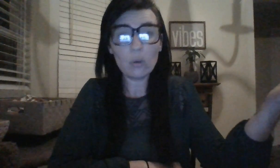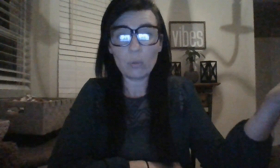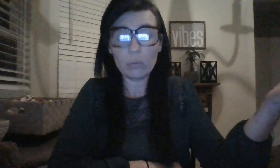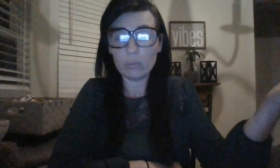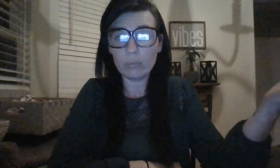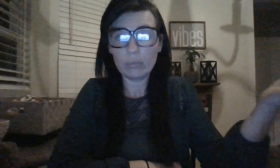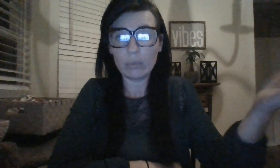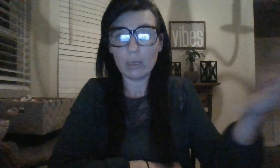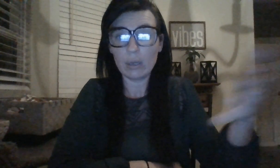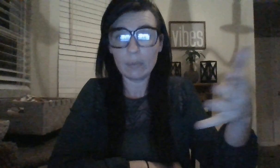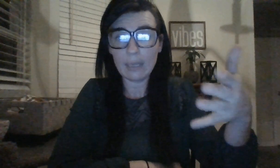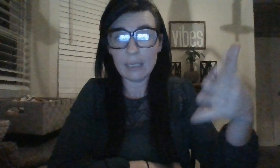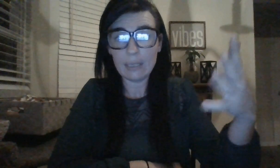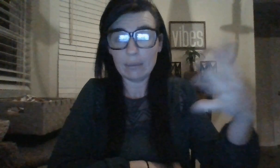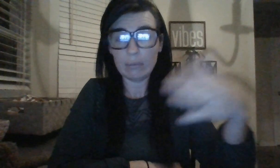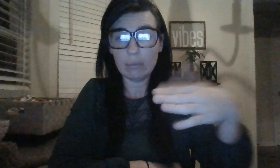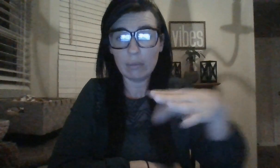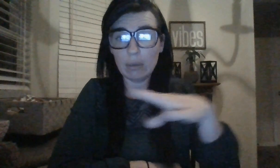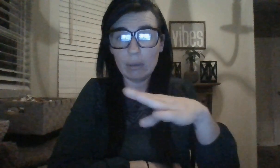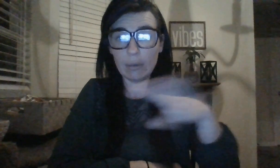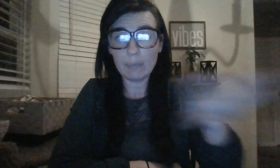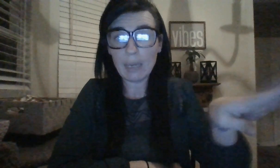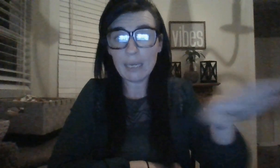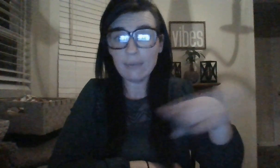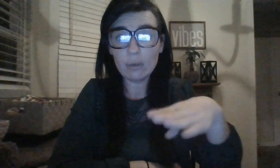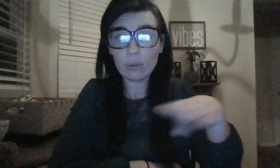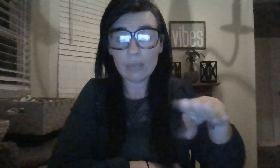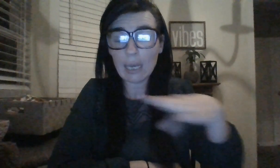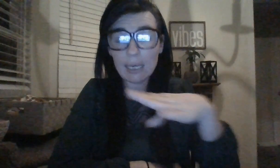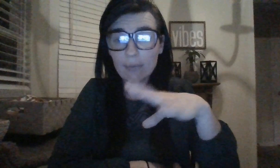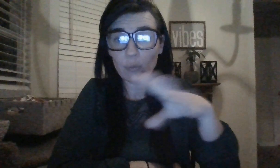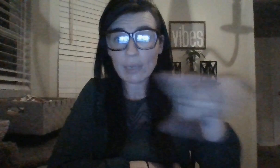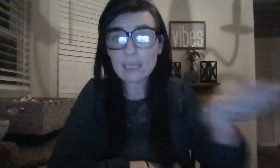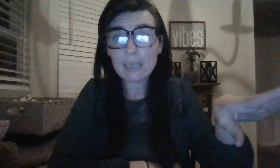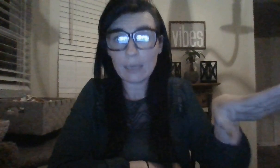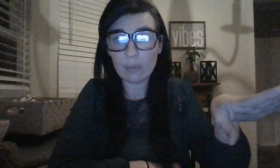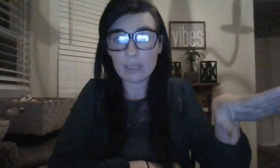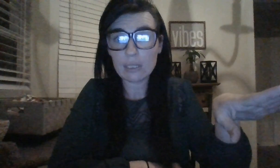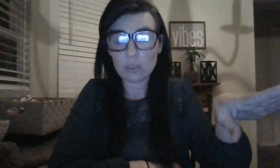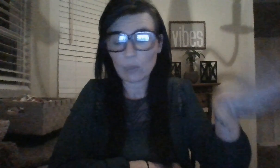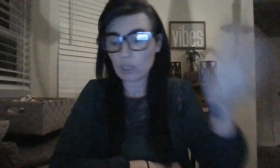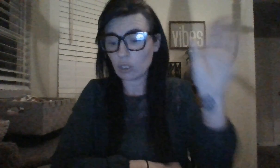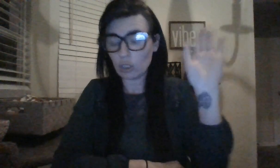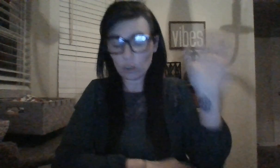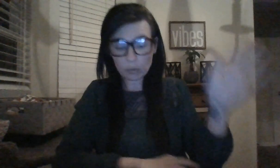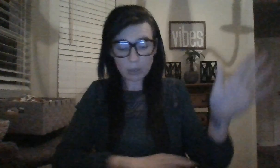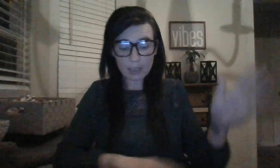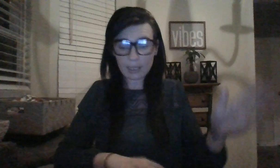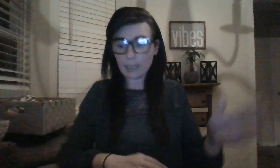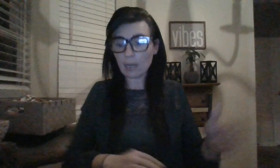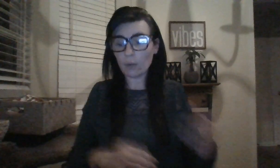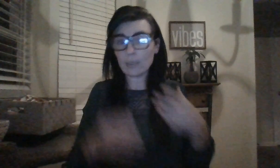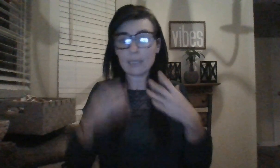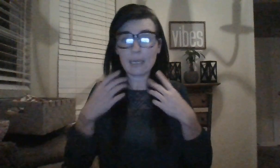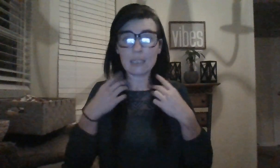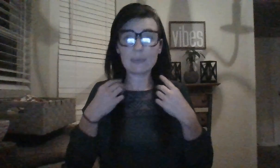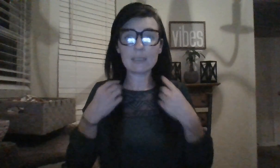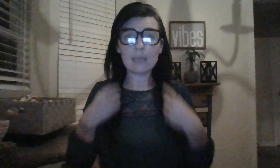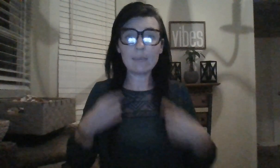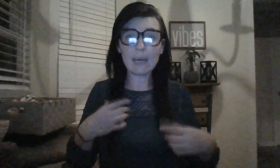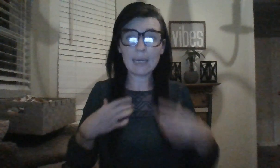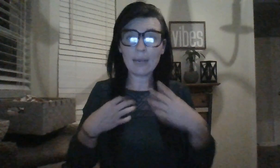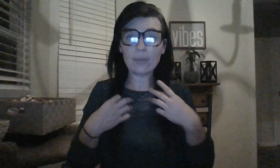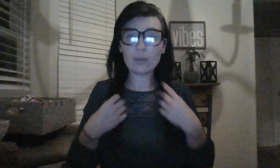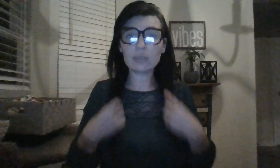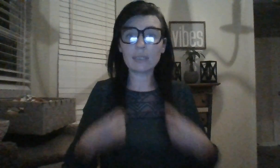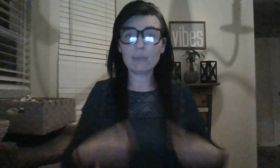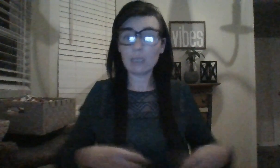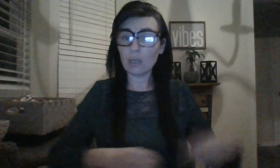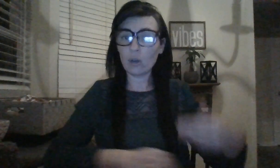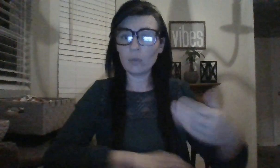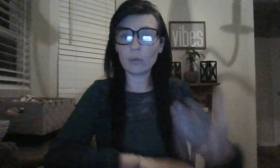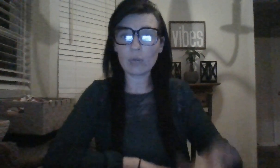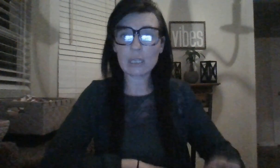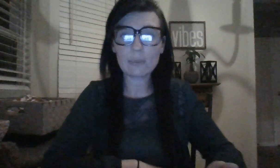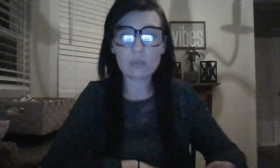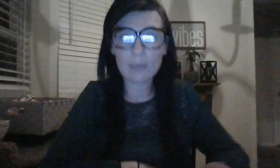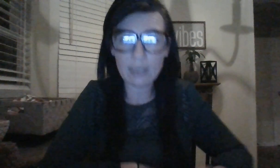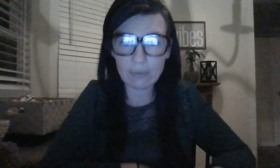know any money, even not even resonate with this situation. You plug it in how it resonates with somebody out there is living in a home they're not supposed to be